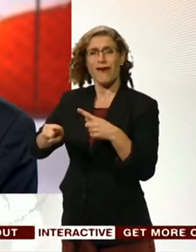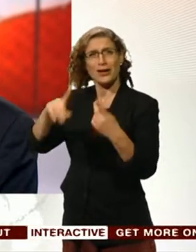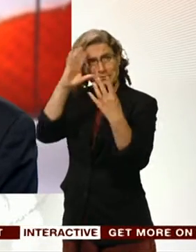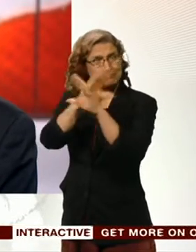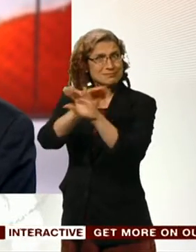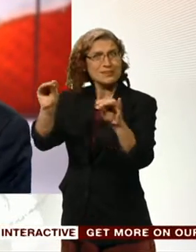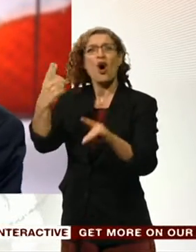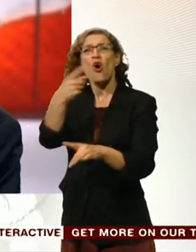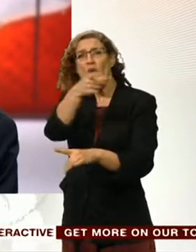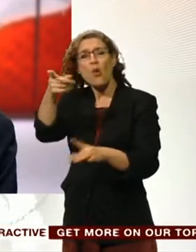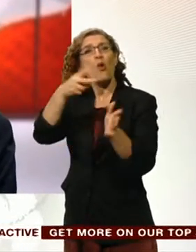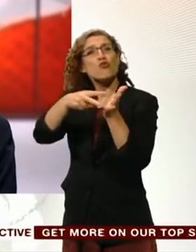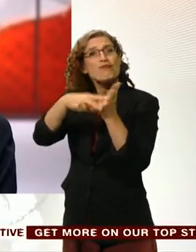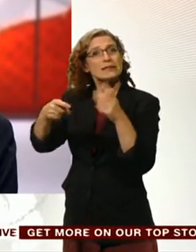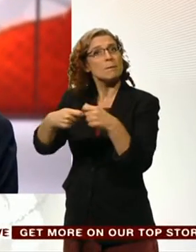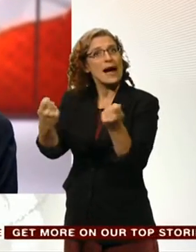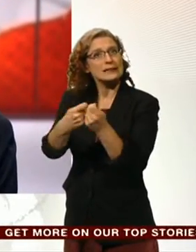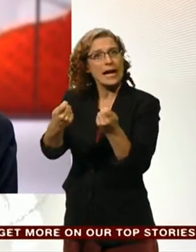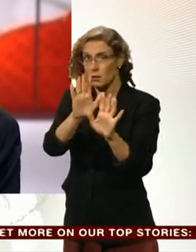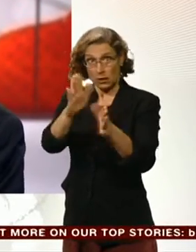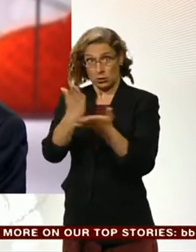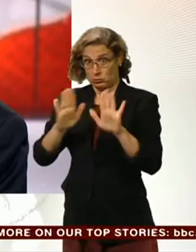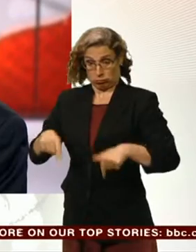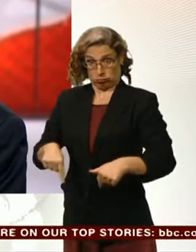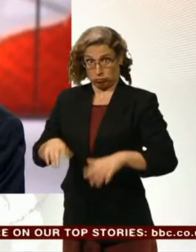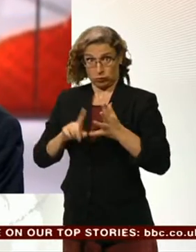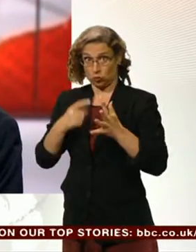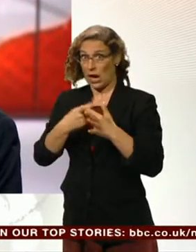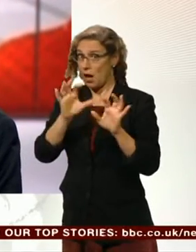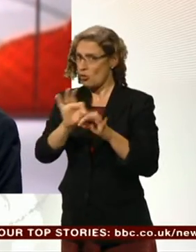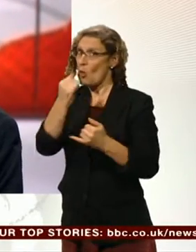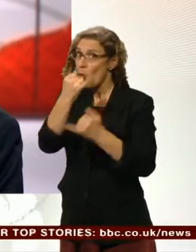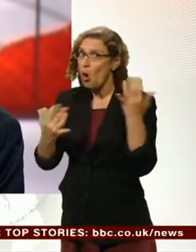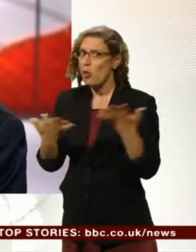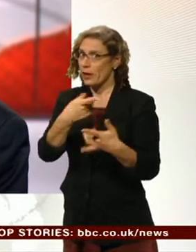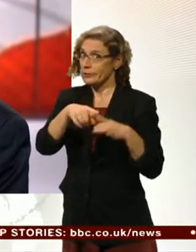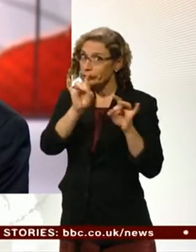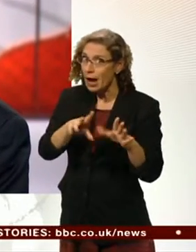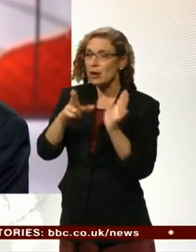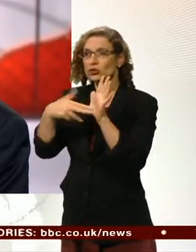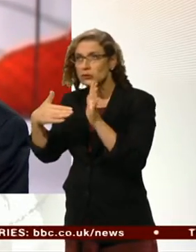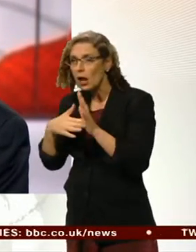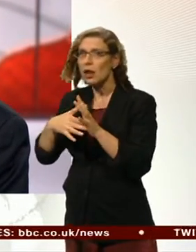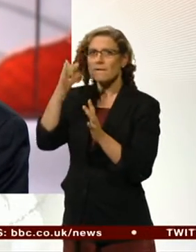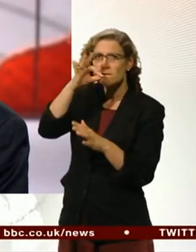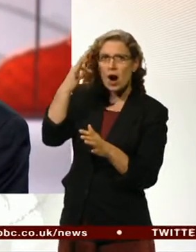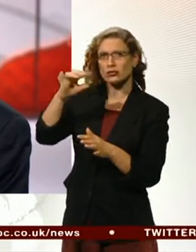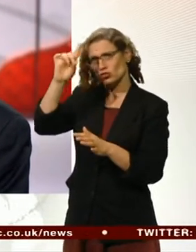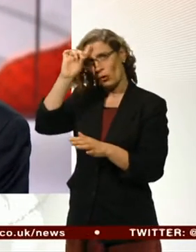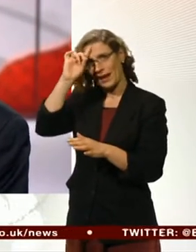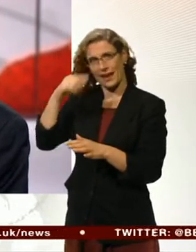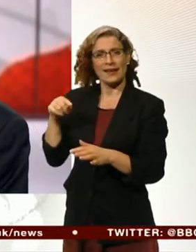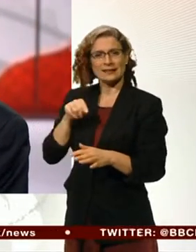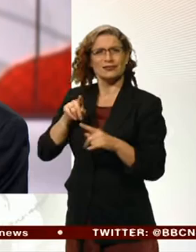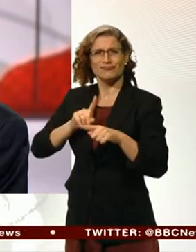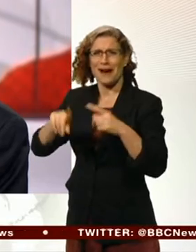readers of these magazines, not, I should stress, here in the United Kingdom, but principally in Australia and New Zealand, France and Germany. They want to bring to the attention of the readers of